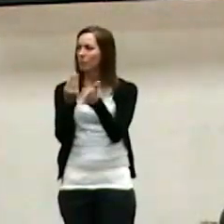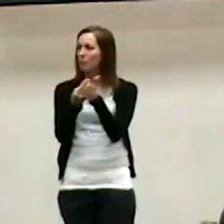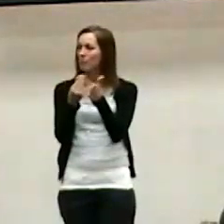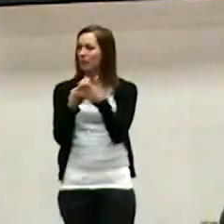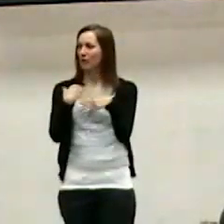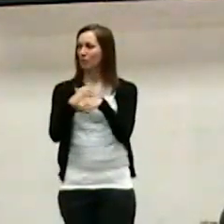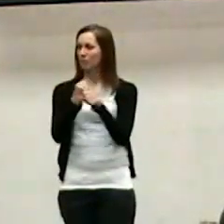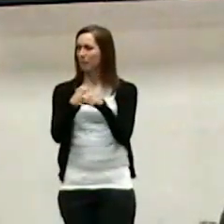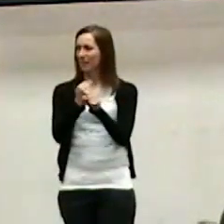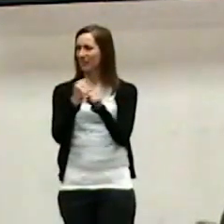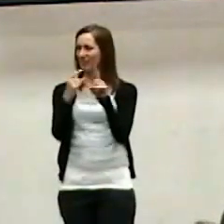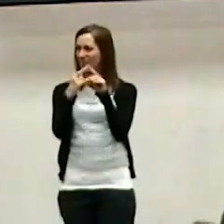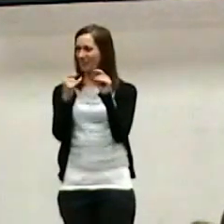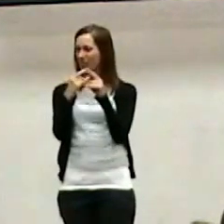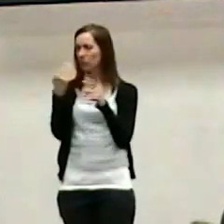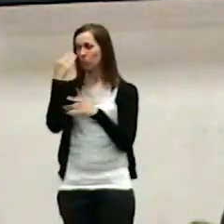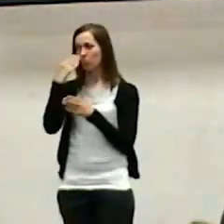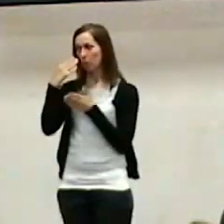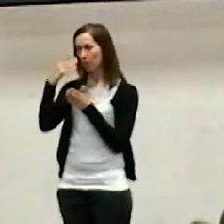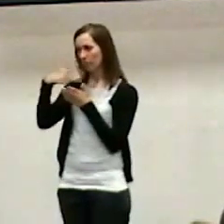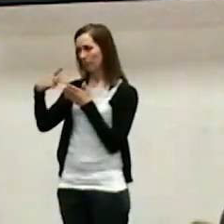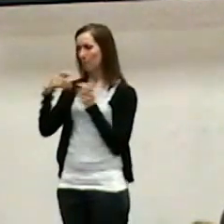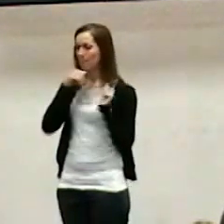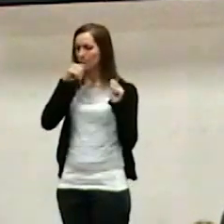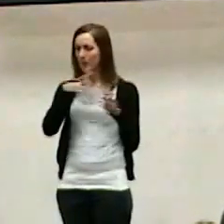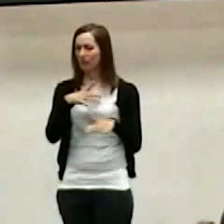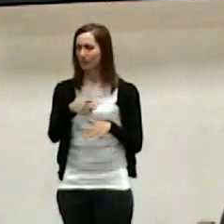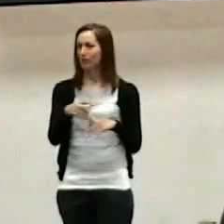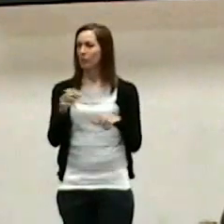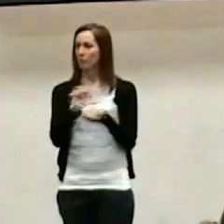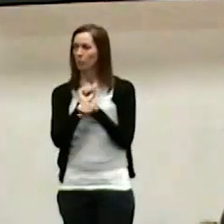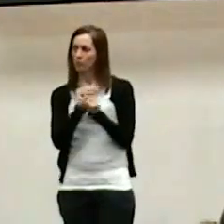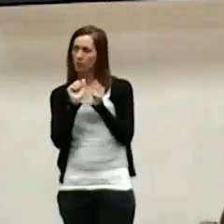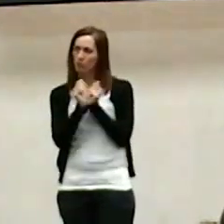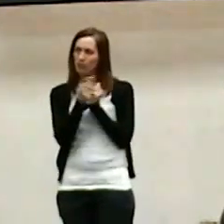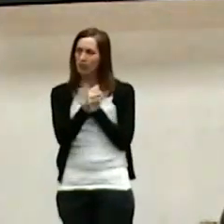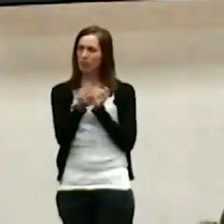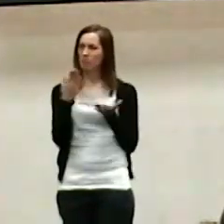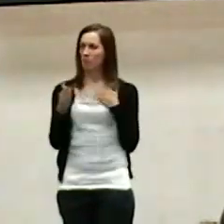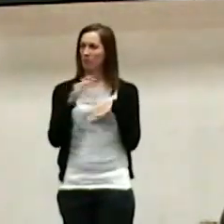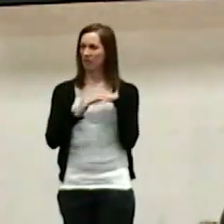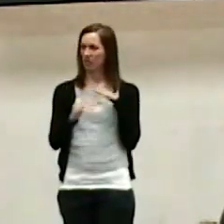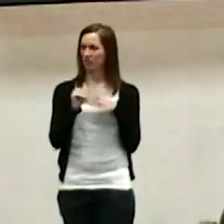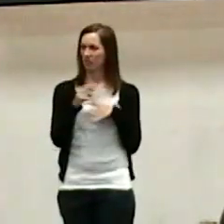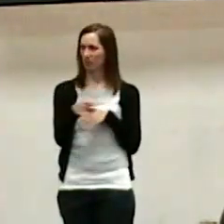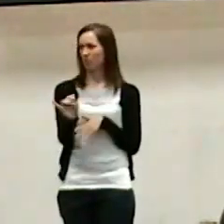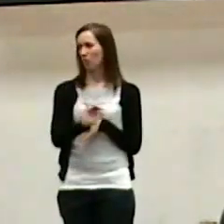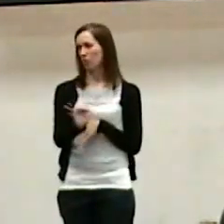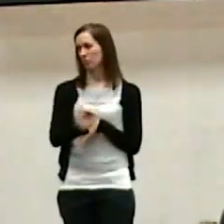He blessed them. You know He discipled them. He worked with them. Probably comforted them too because they'd been run out of Rome.